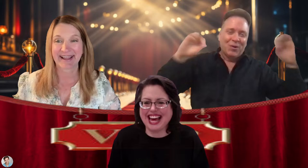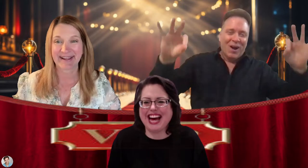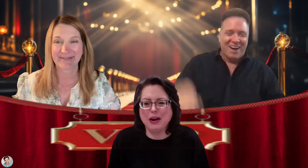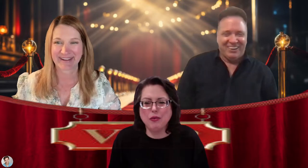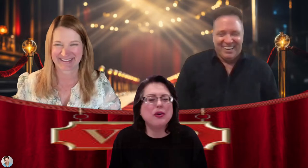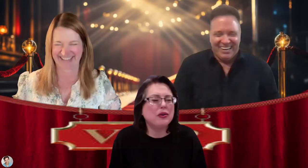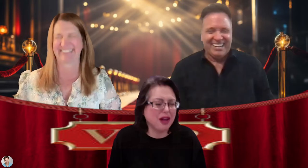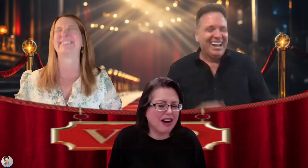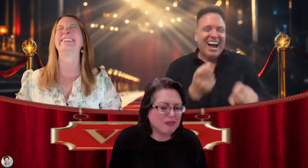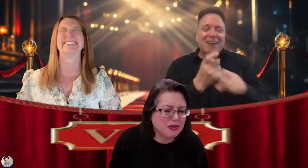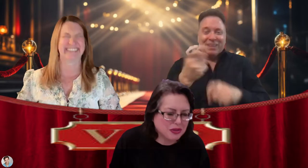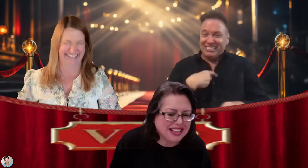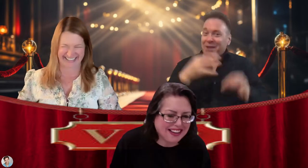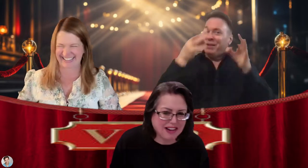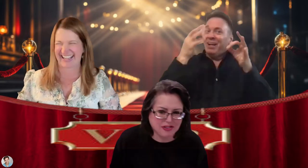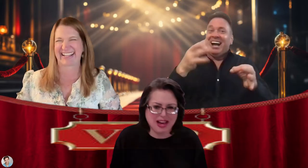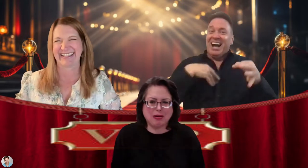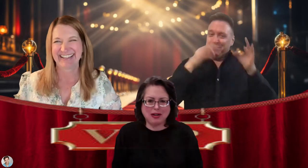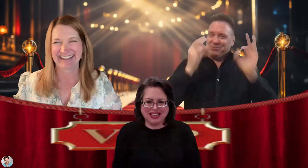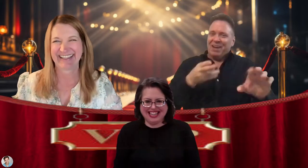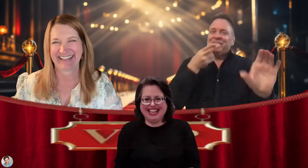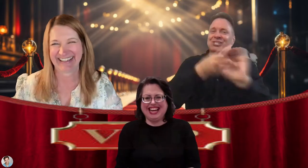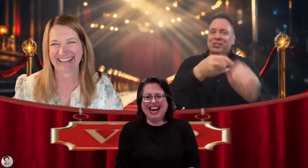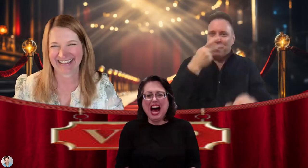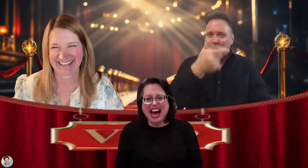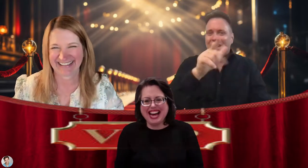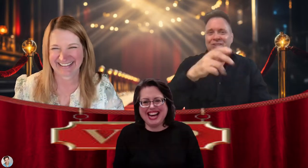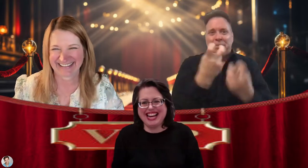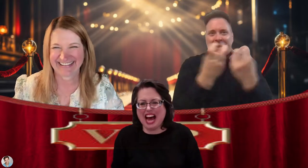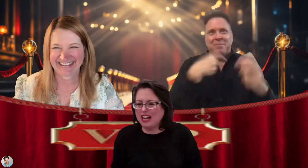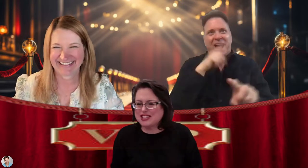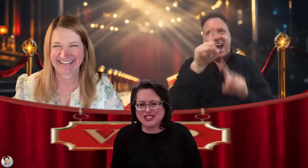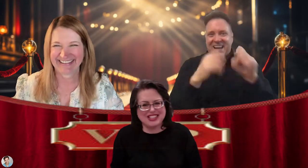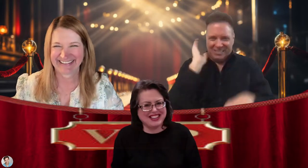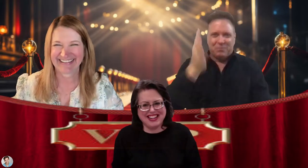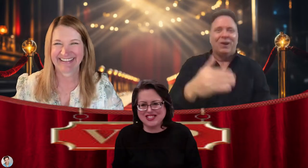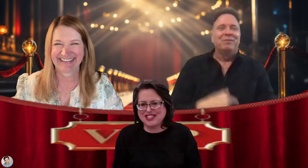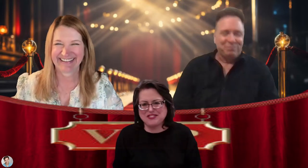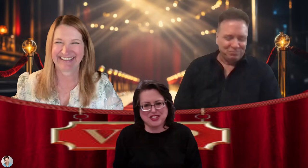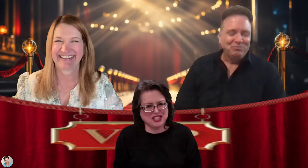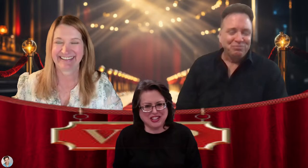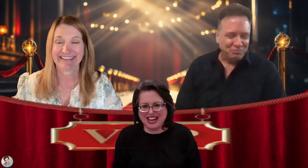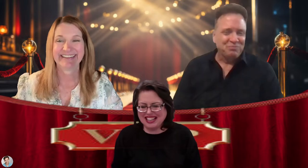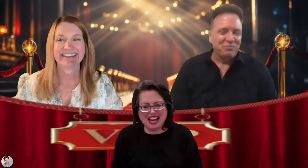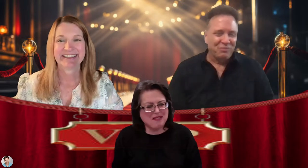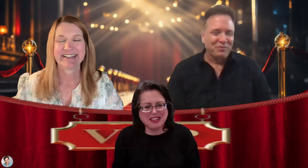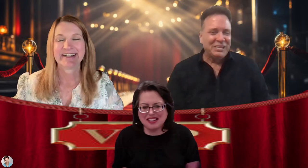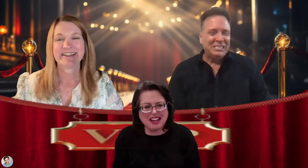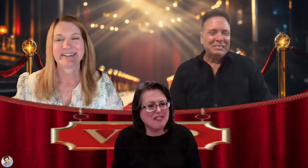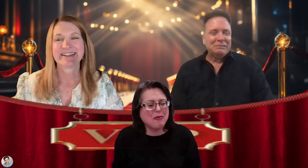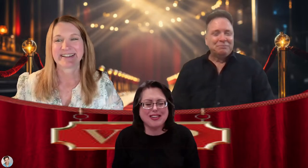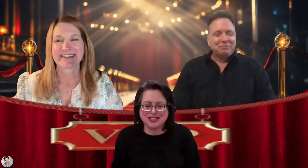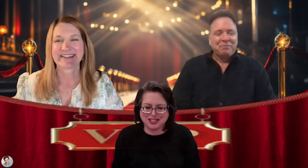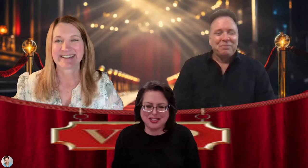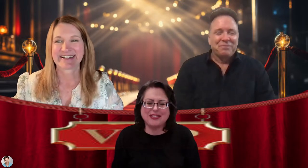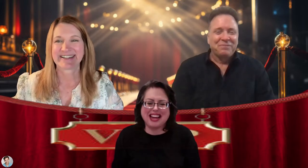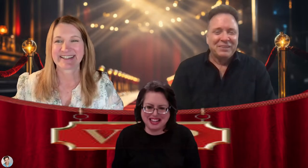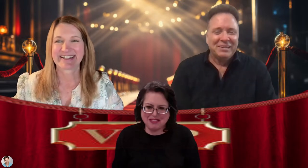live? We'll cool off. We'll cool down after that party. I'll join you. I'll join you for sure. I'm going to love watching the Q&A and